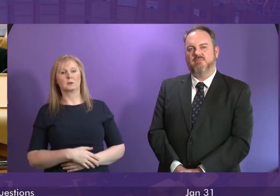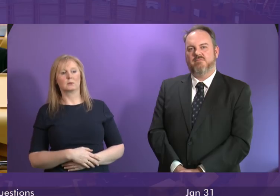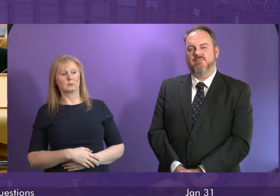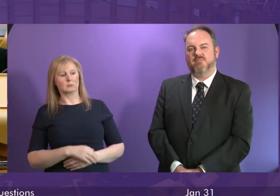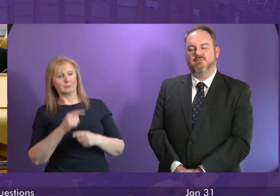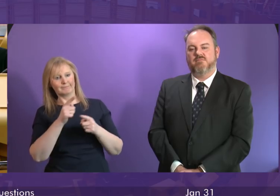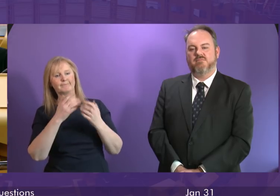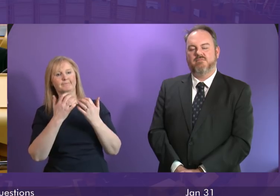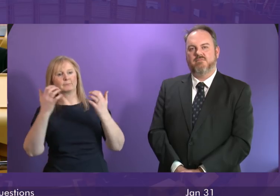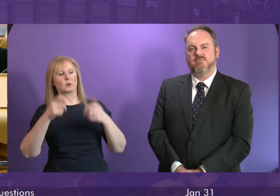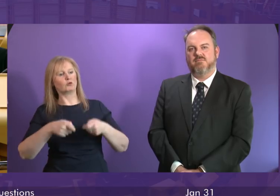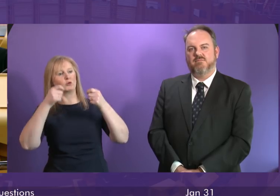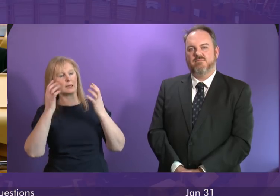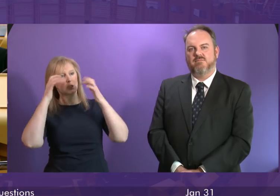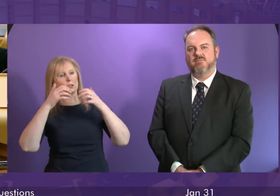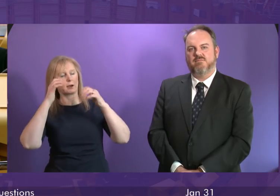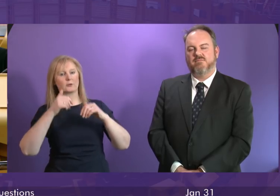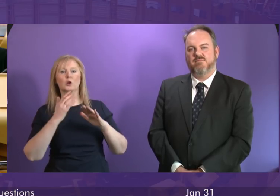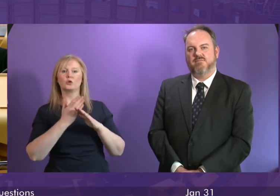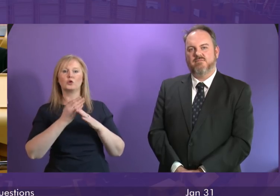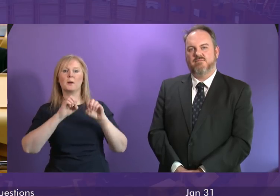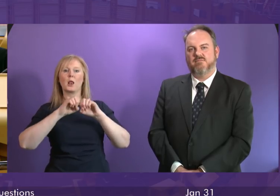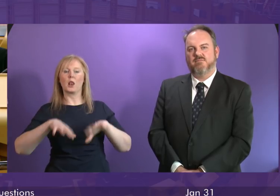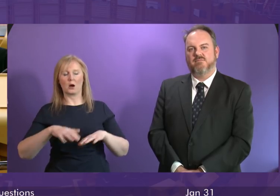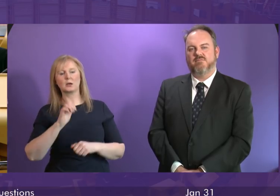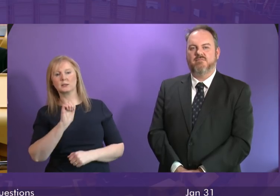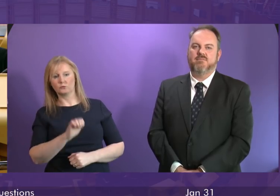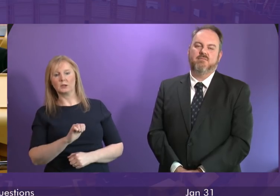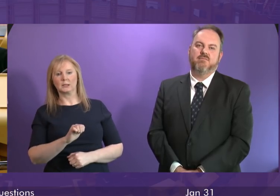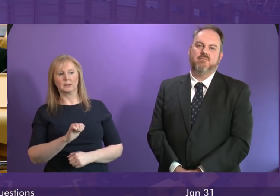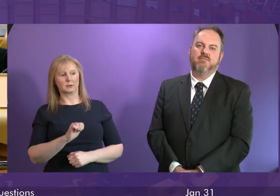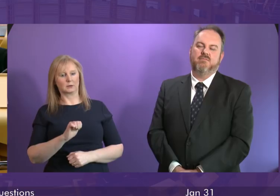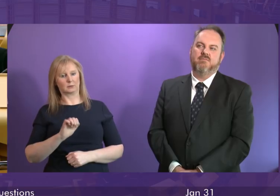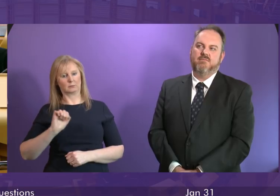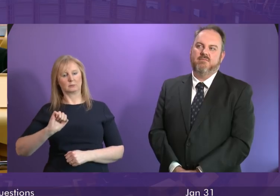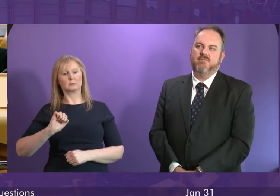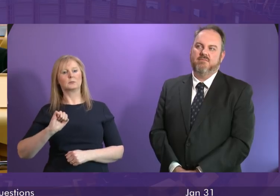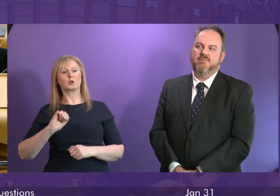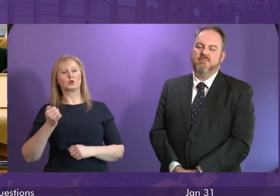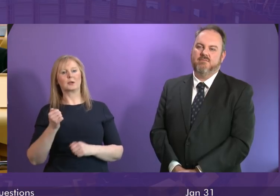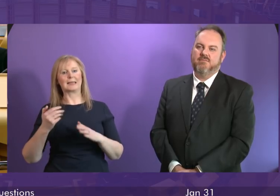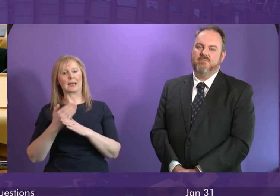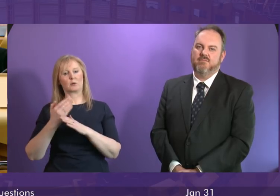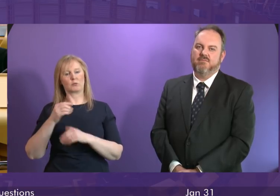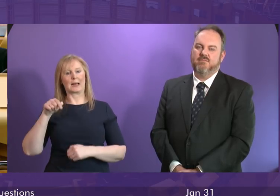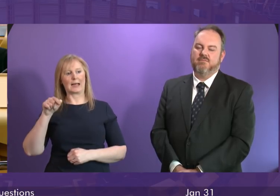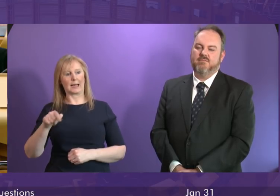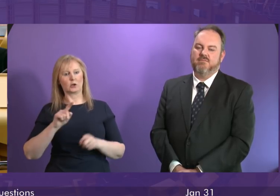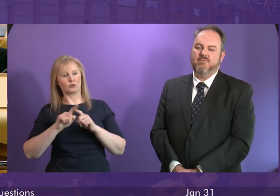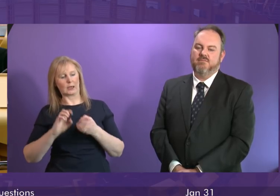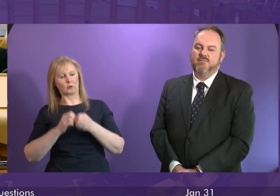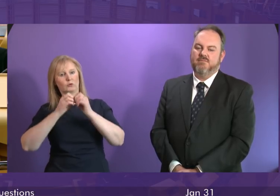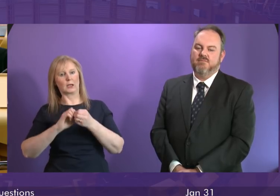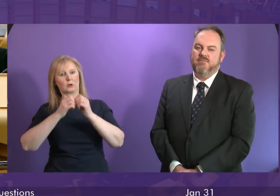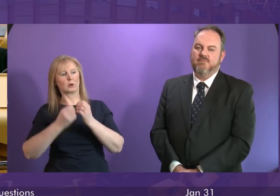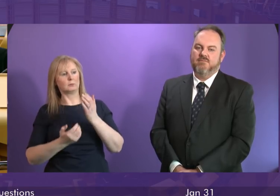understandably raise concerns about job losses the job of the government and the job of Scottish enterprise and Highlands and Islands enterprise is to try to create employment